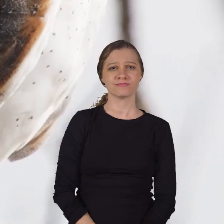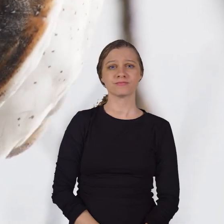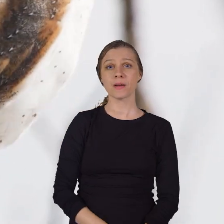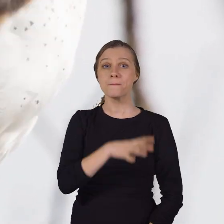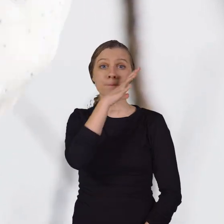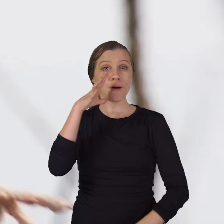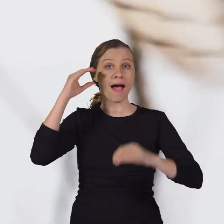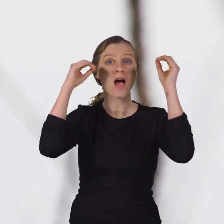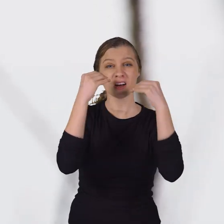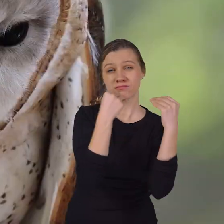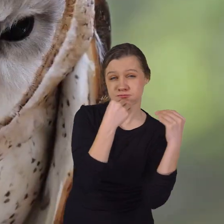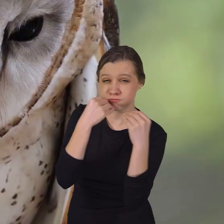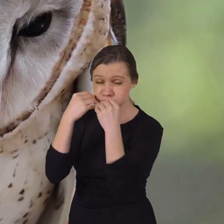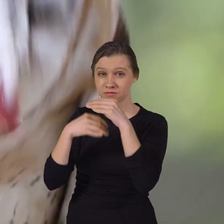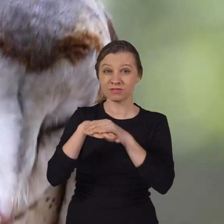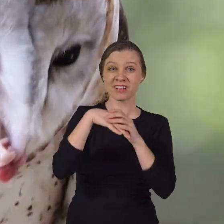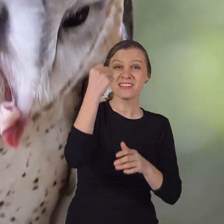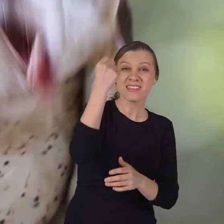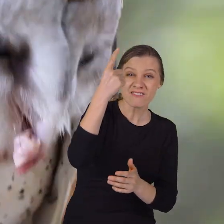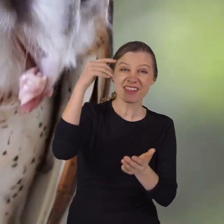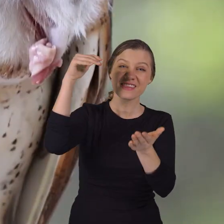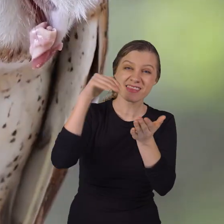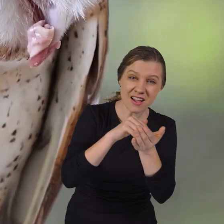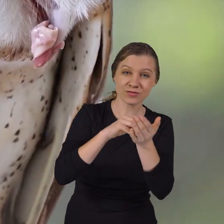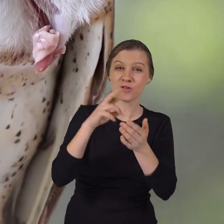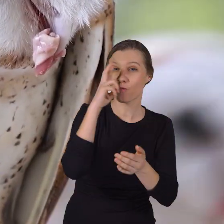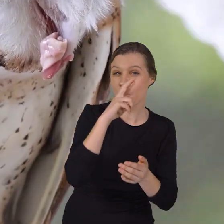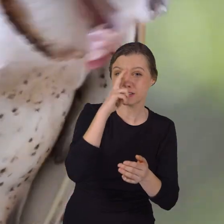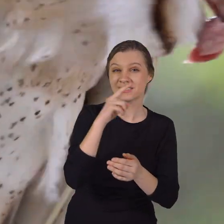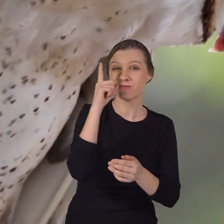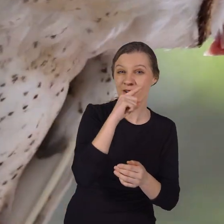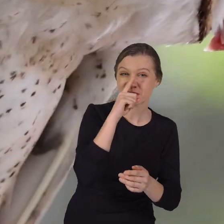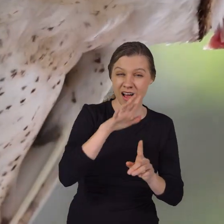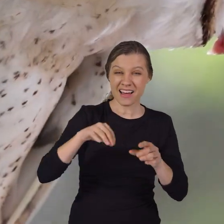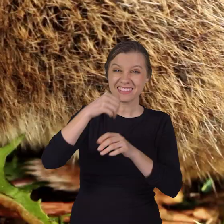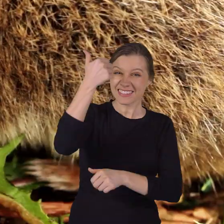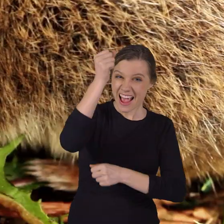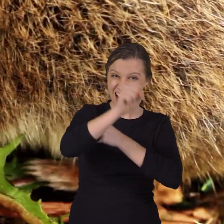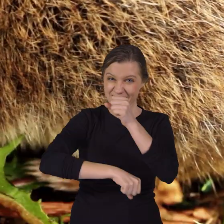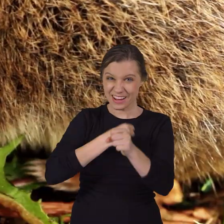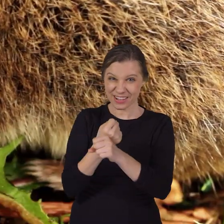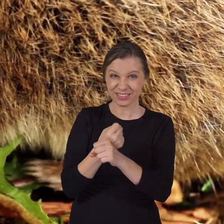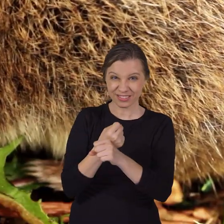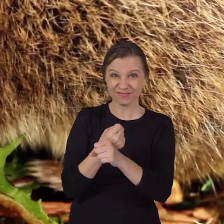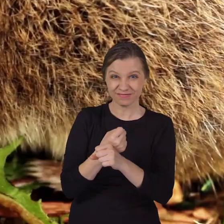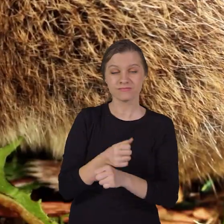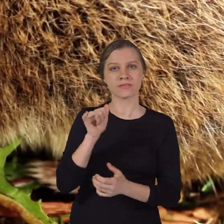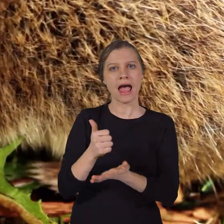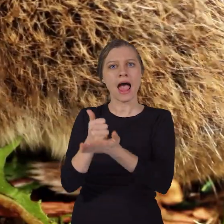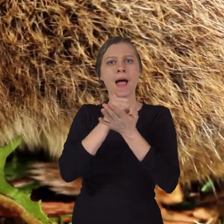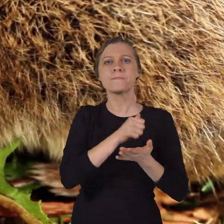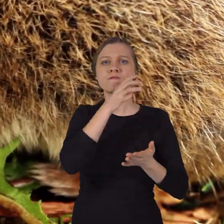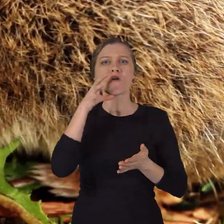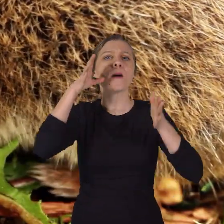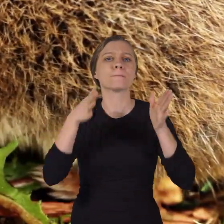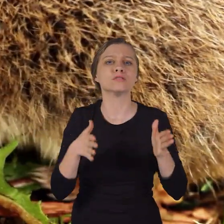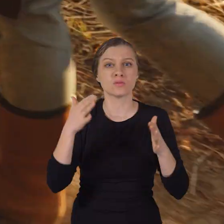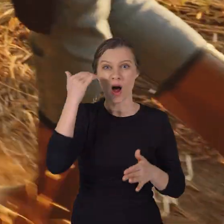eat up to 11,000 rodents in 10 years, which helps farmers because those rodents would